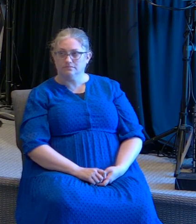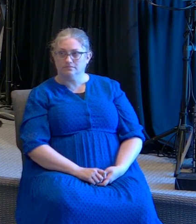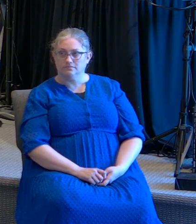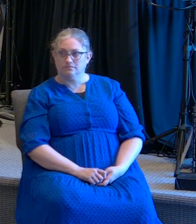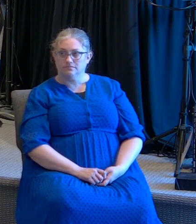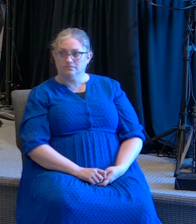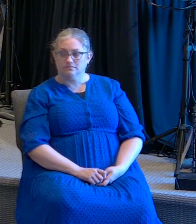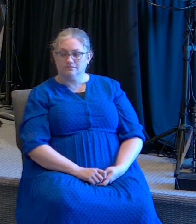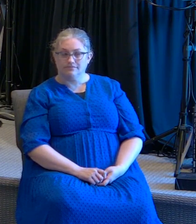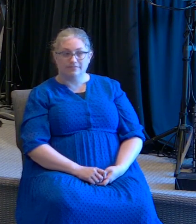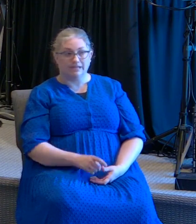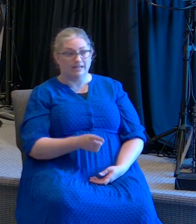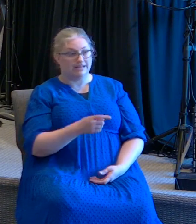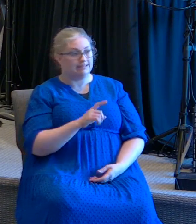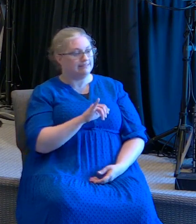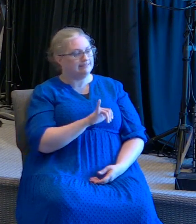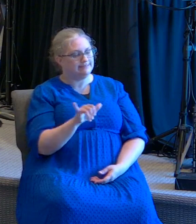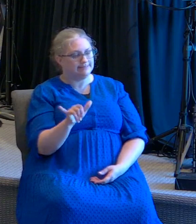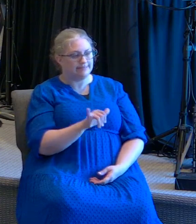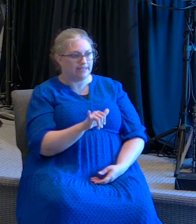he made the same statement